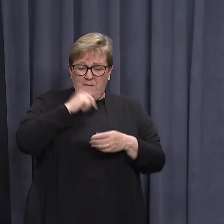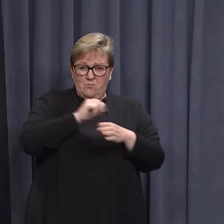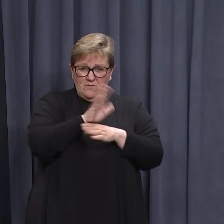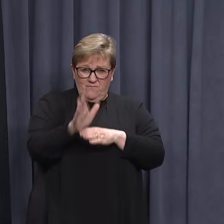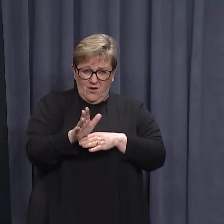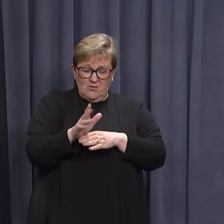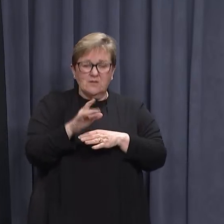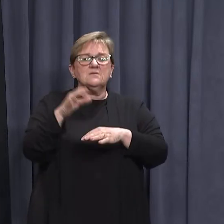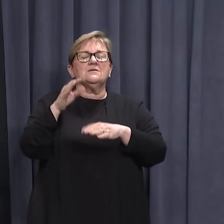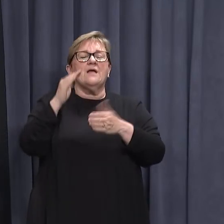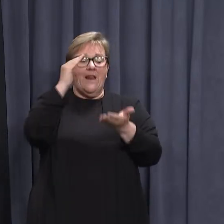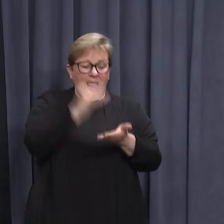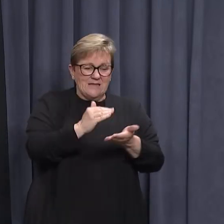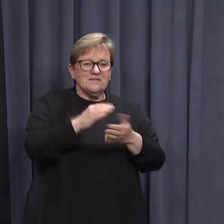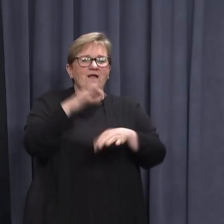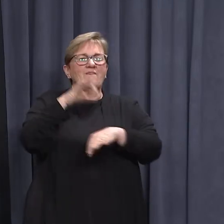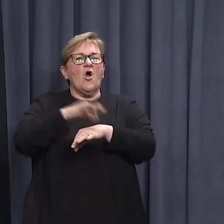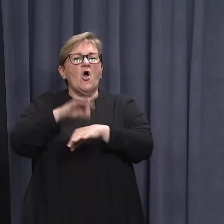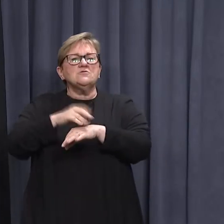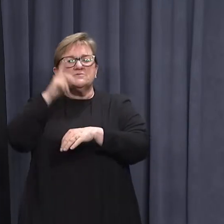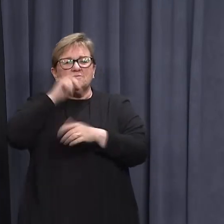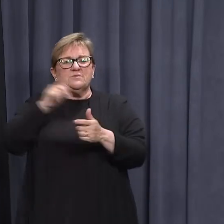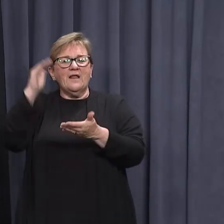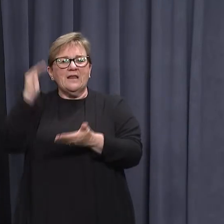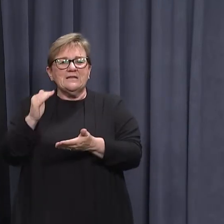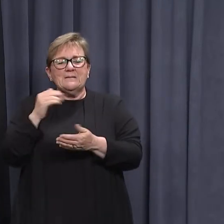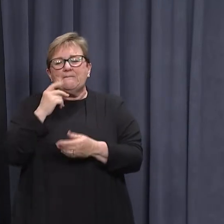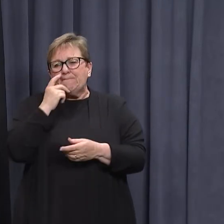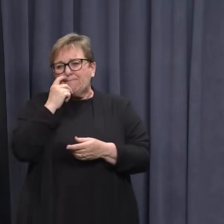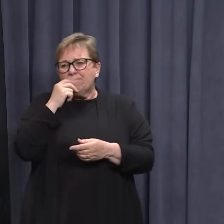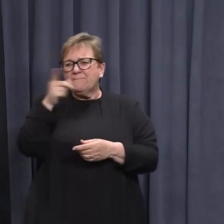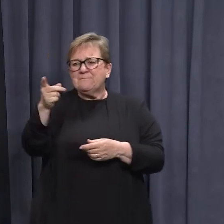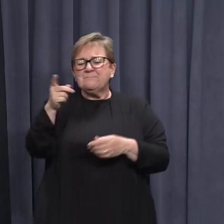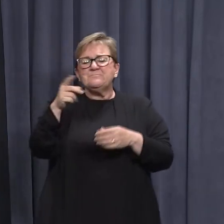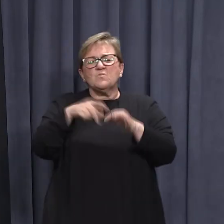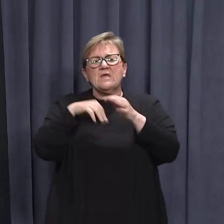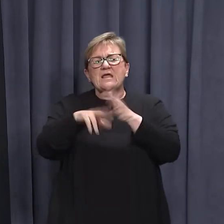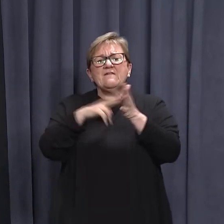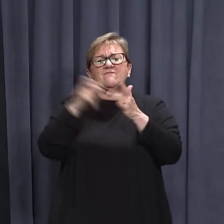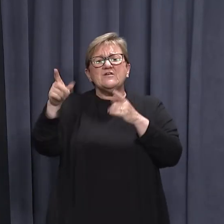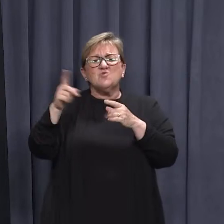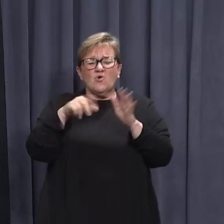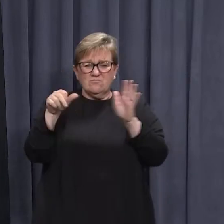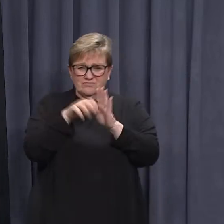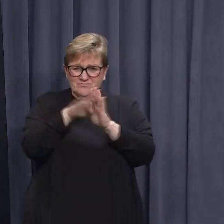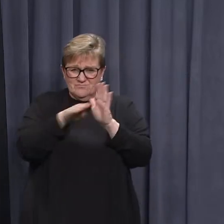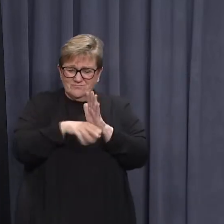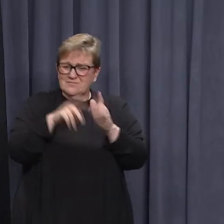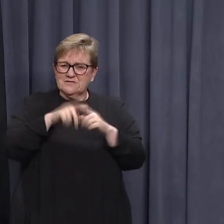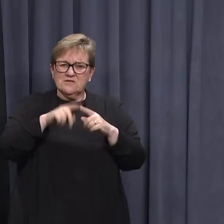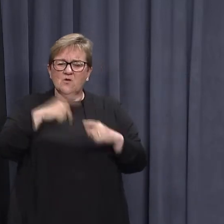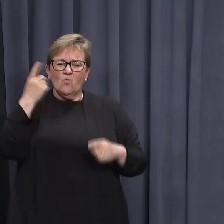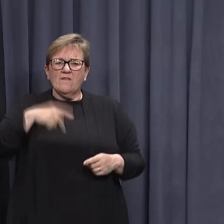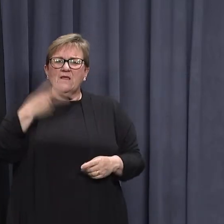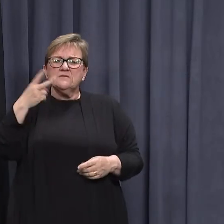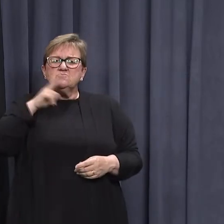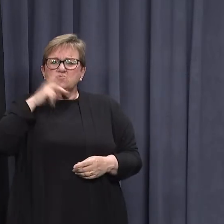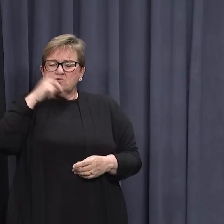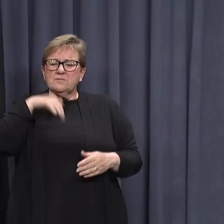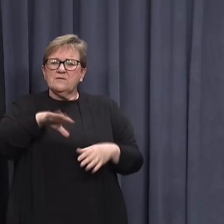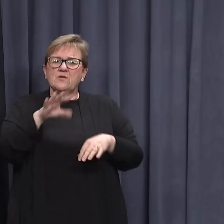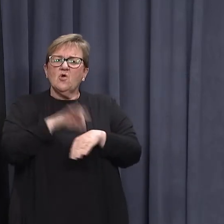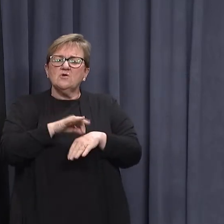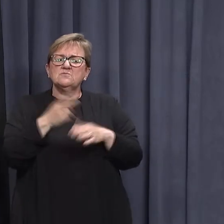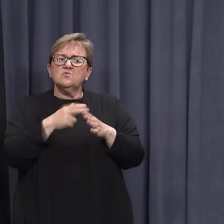you keep the hospitalisation numbers down as well. Even in Victoria though, where restrictions have been maintained, there's 1200 people in